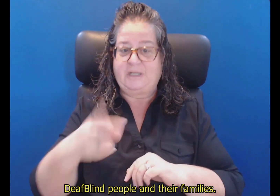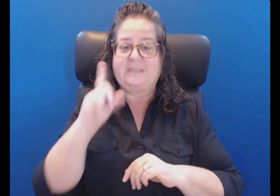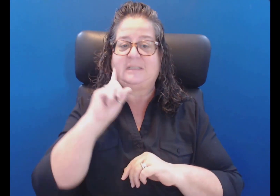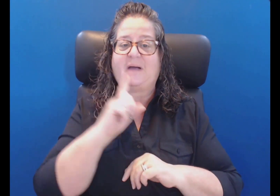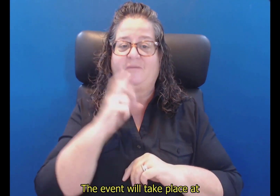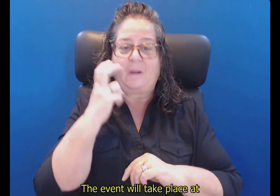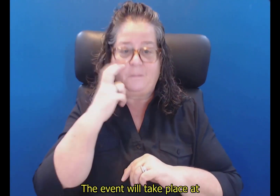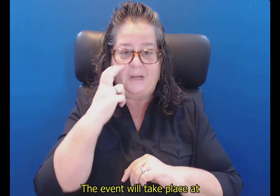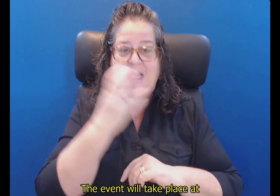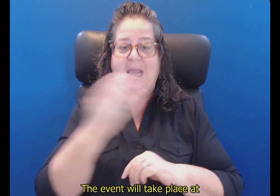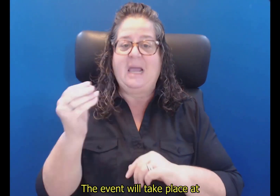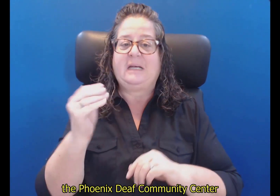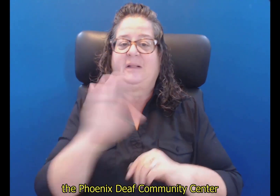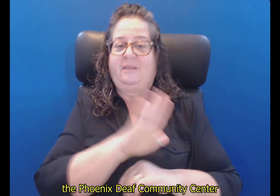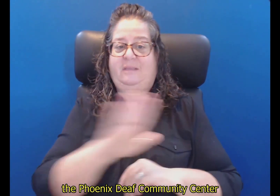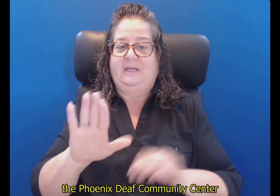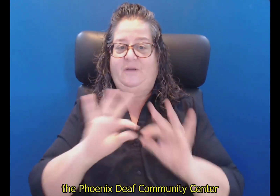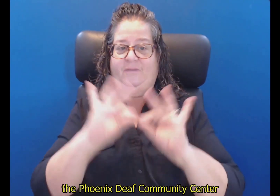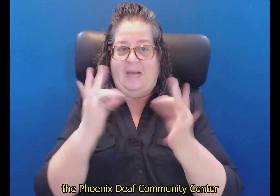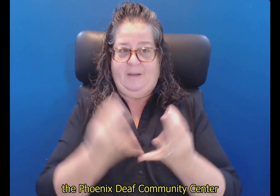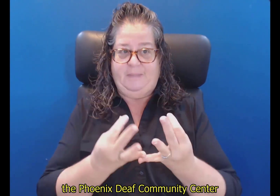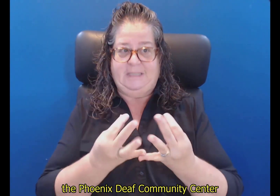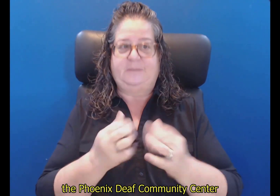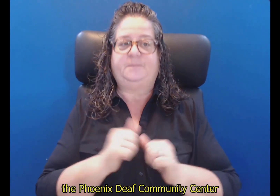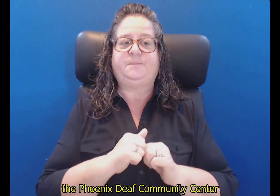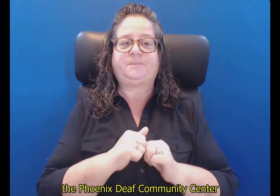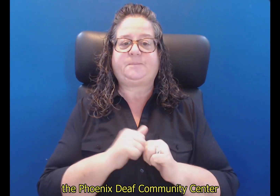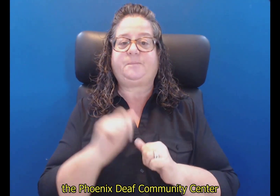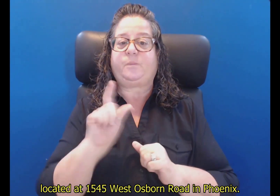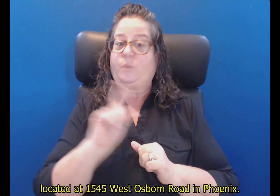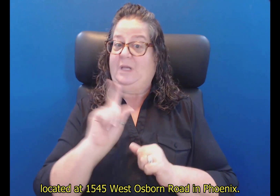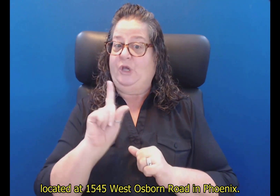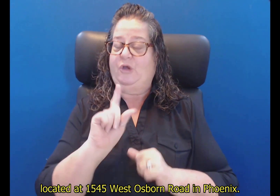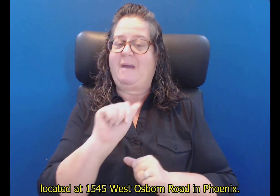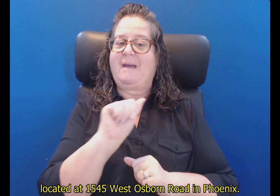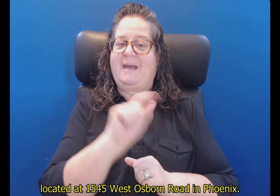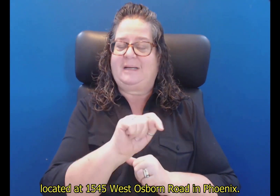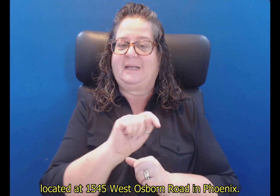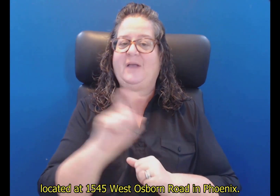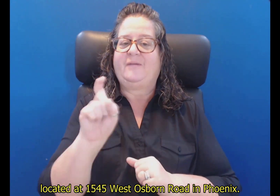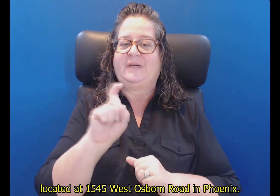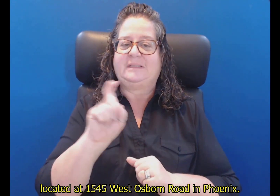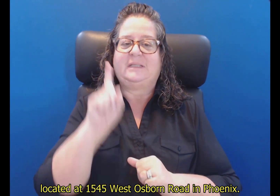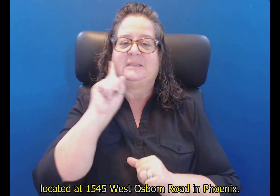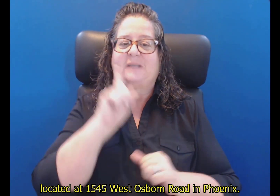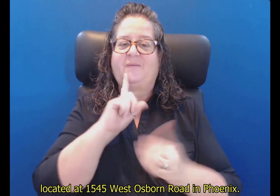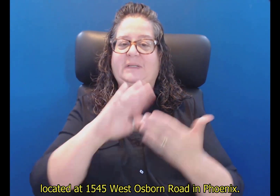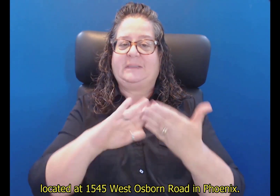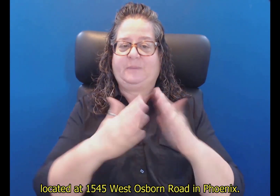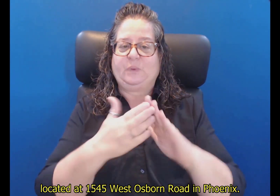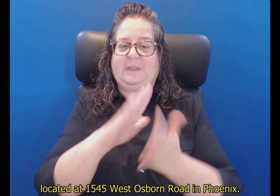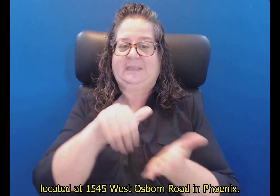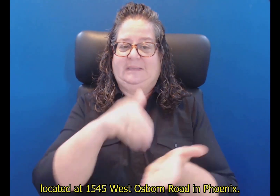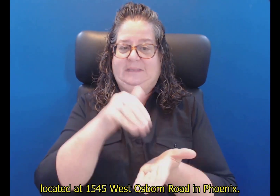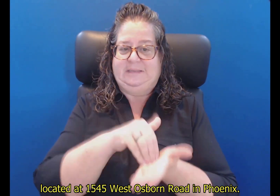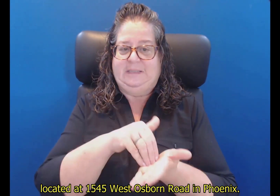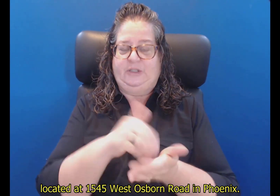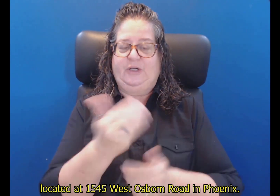The event will take place at the Phoenix Deaf Community Center located at 1545 West Osborne Road